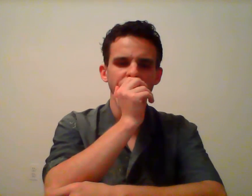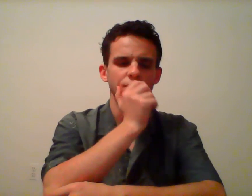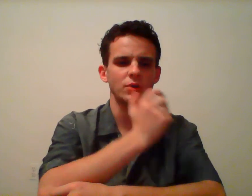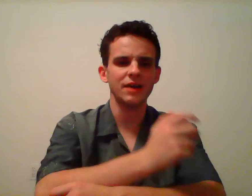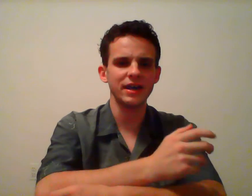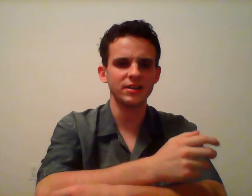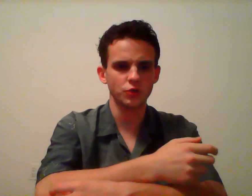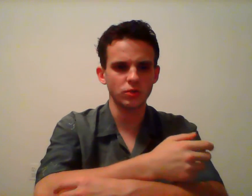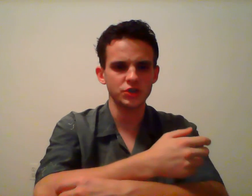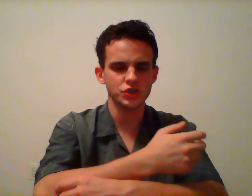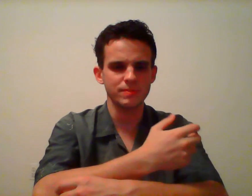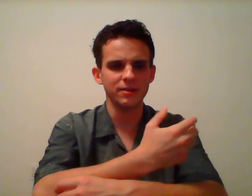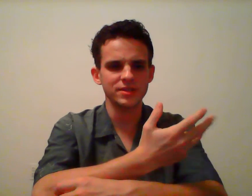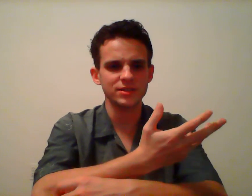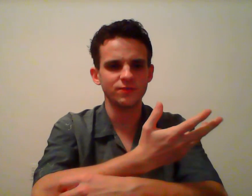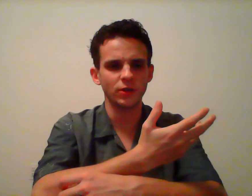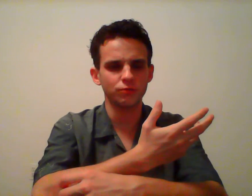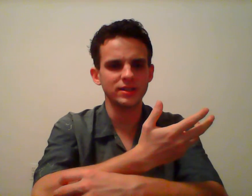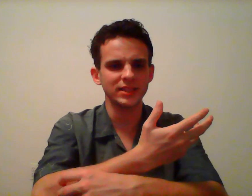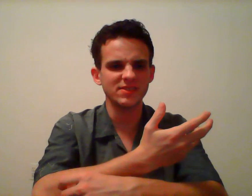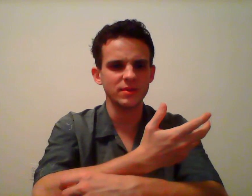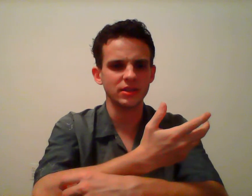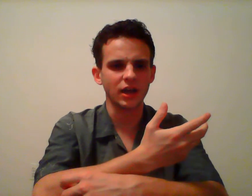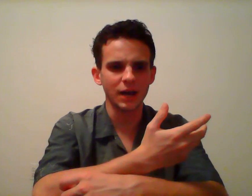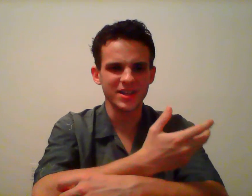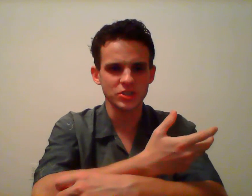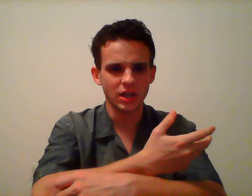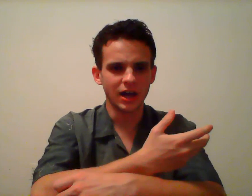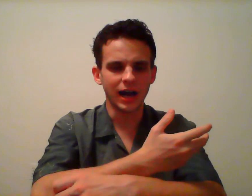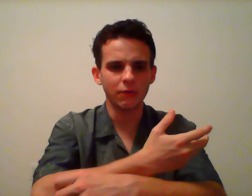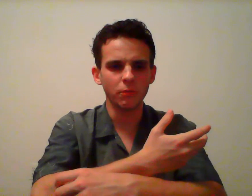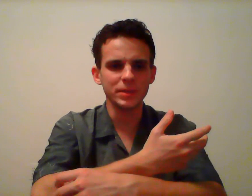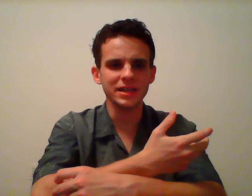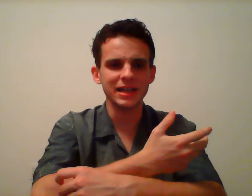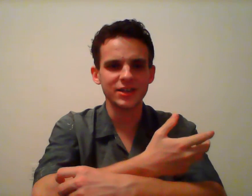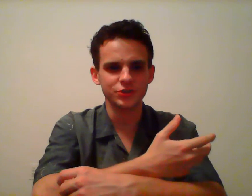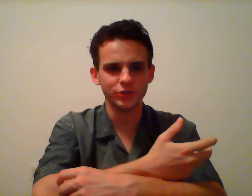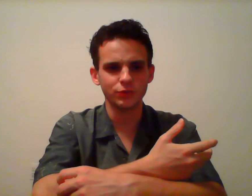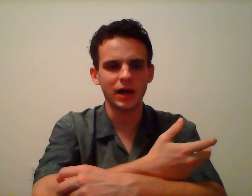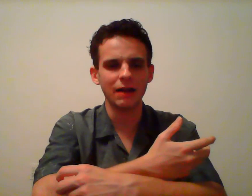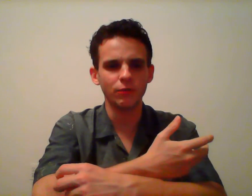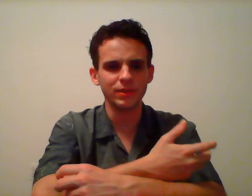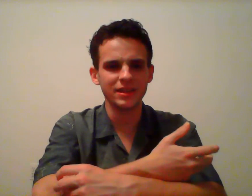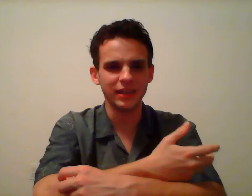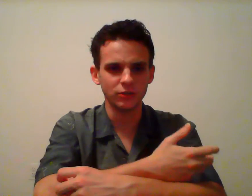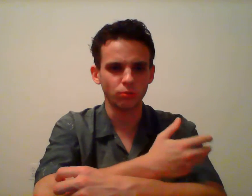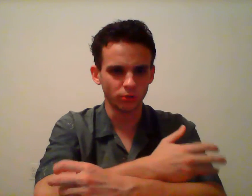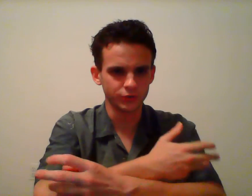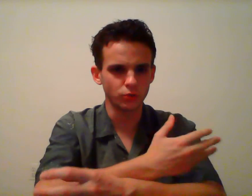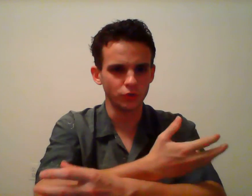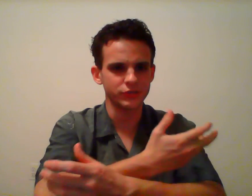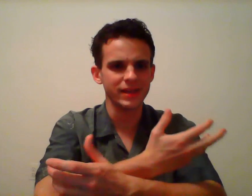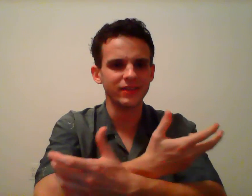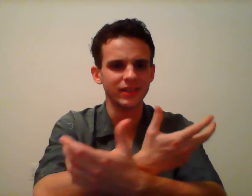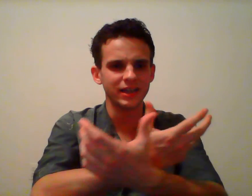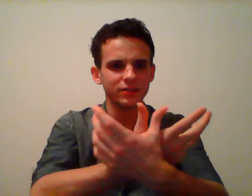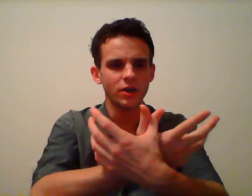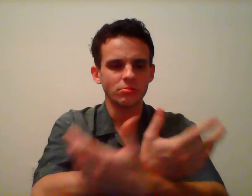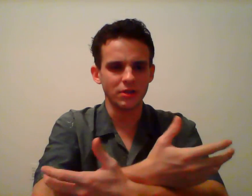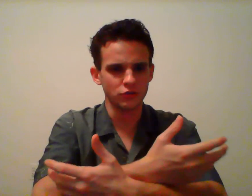If you have any other questions about this, feel free to leave them in the comments. I will be at Nationals, but I will be in World Schools Debate land rather